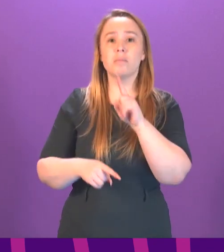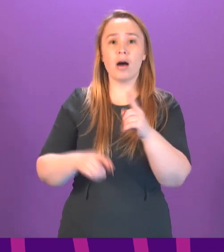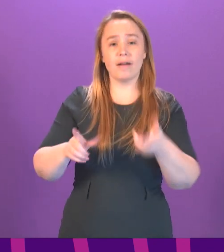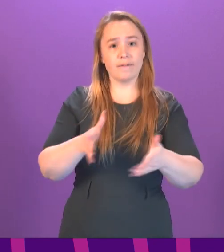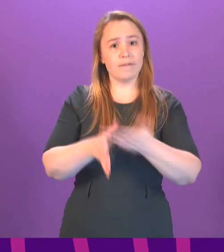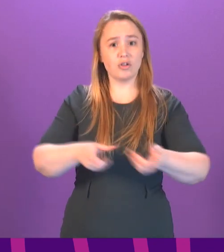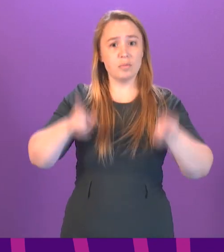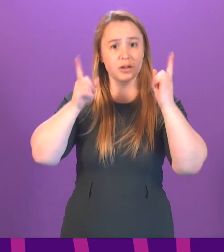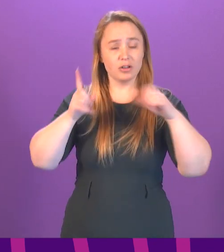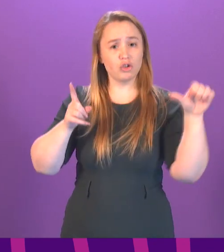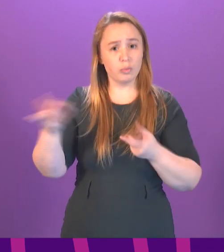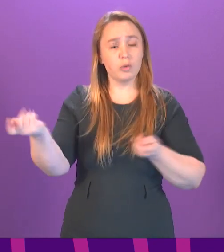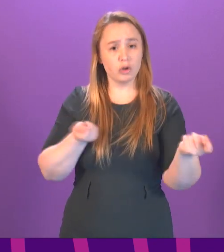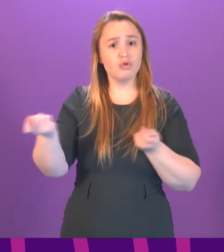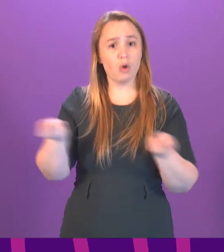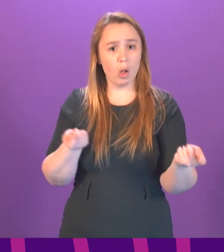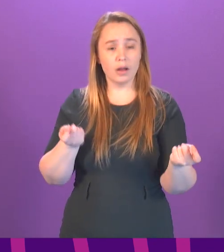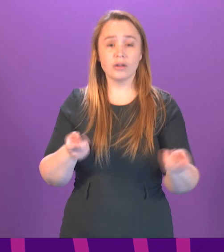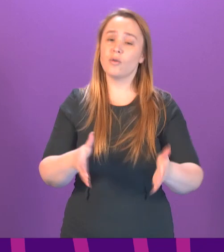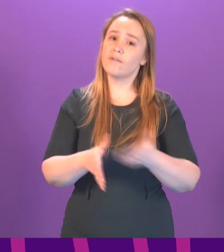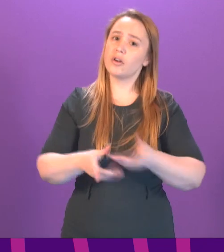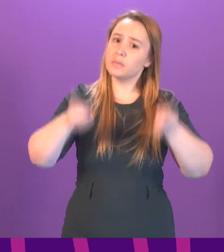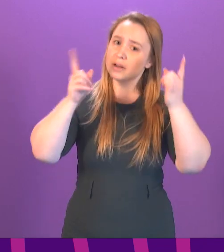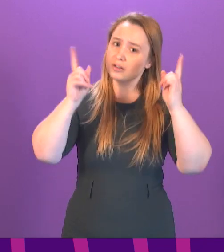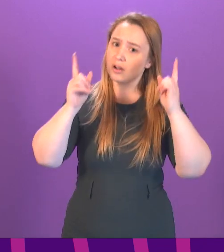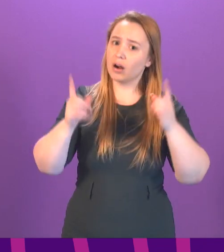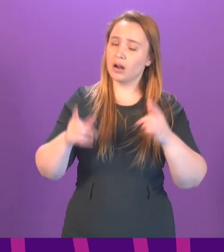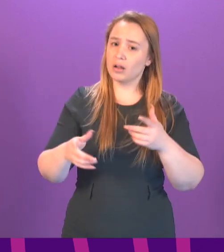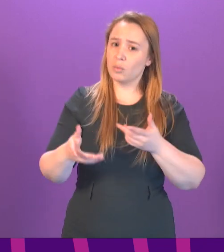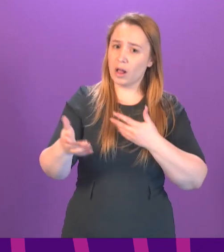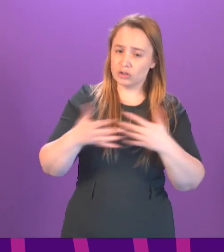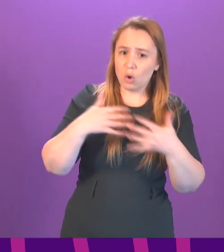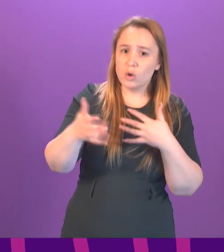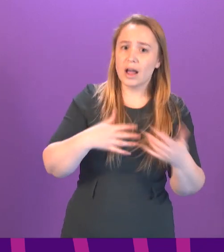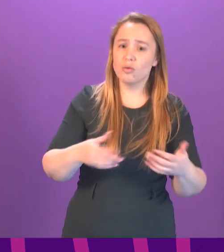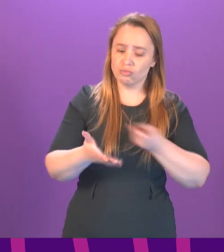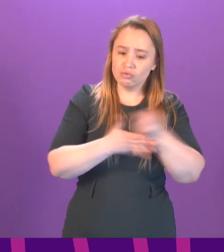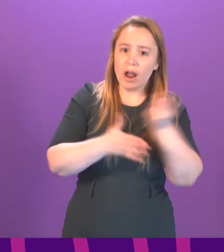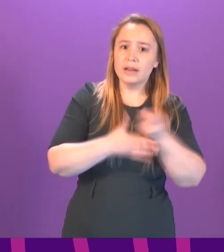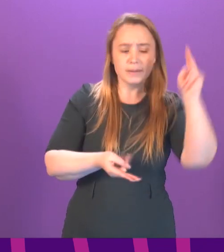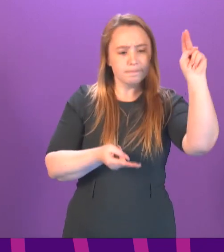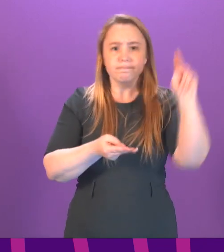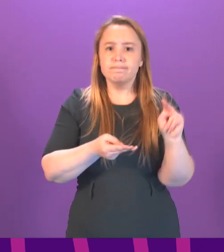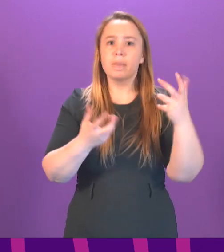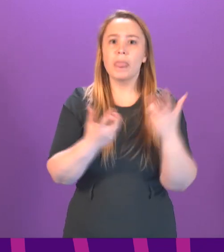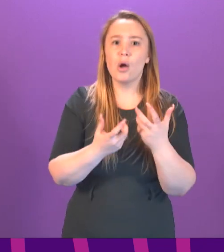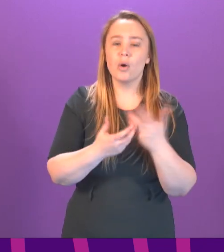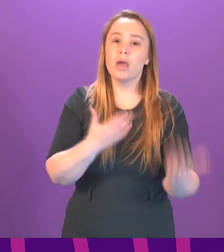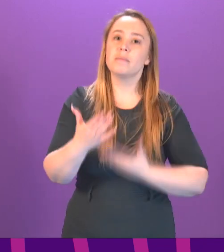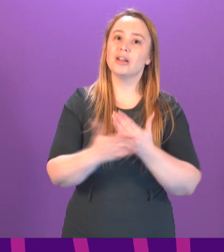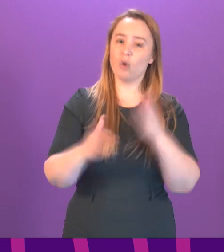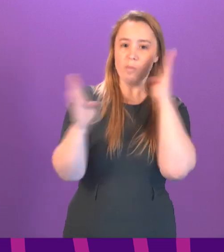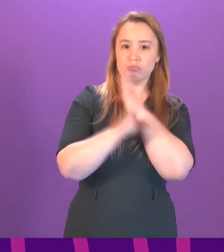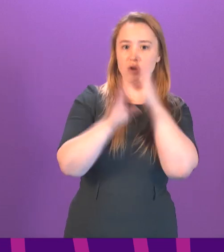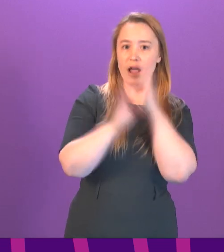anywhere in Scotland? And what more does she plan to do to tackle rising rents and prevent people in the private rented sector from building